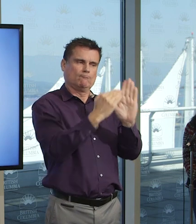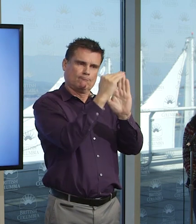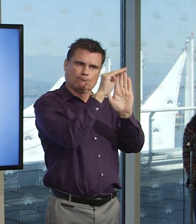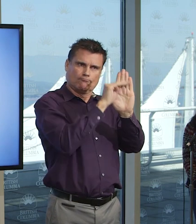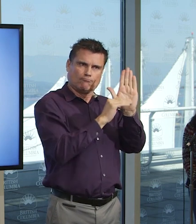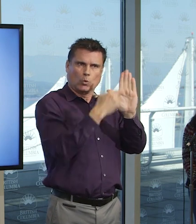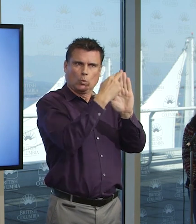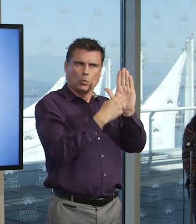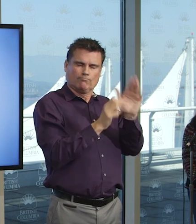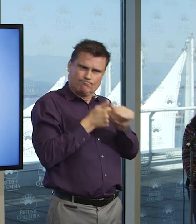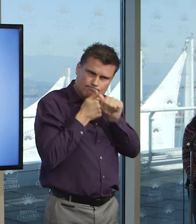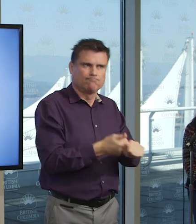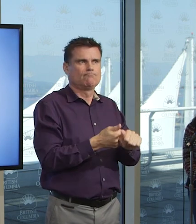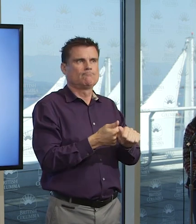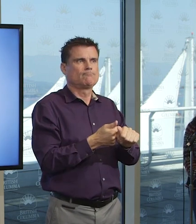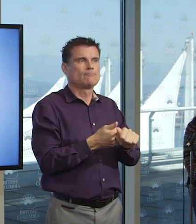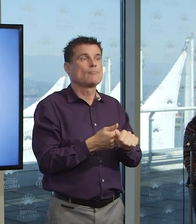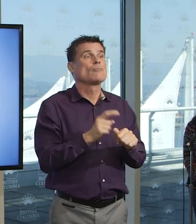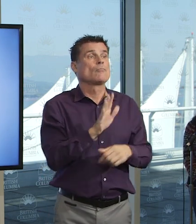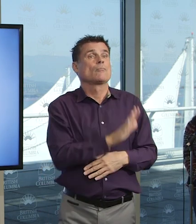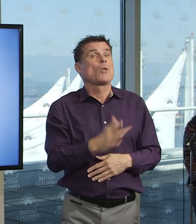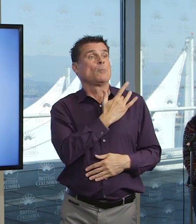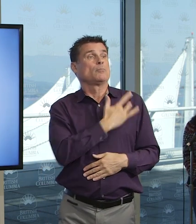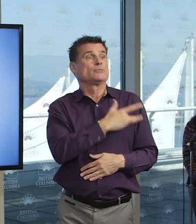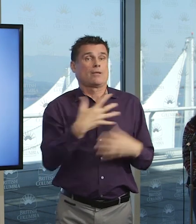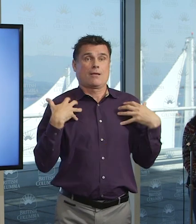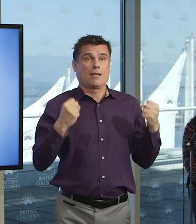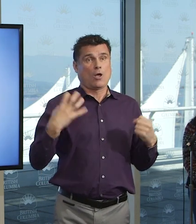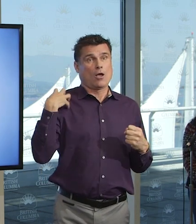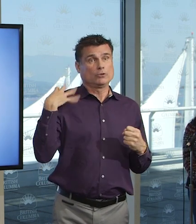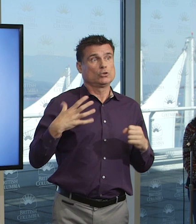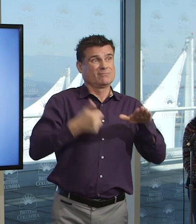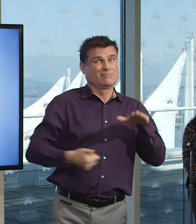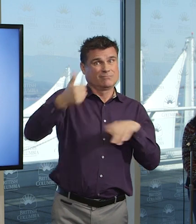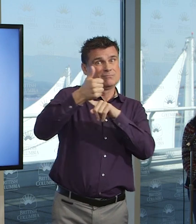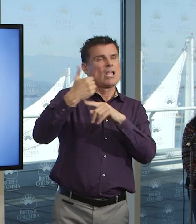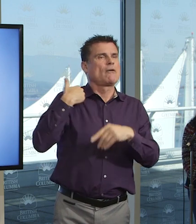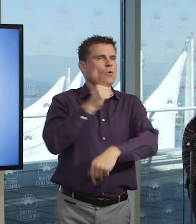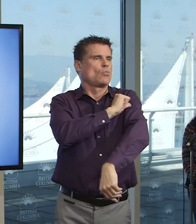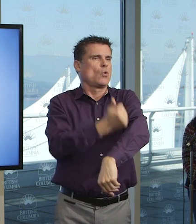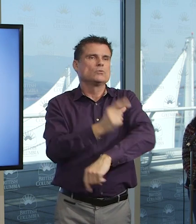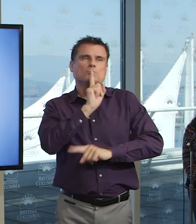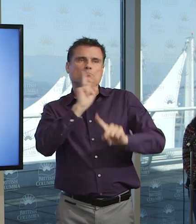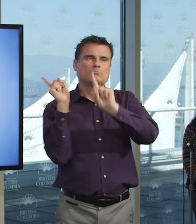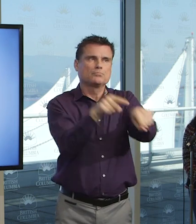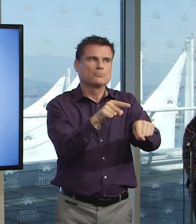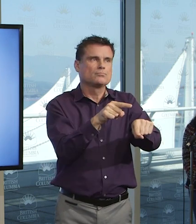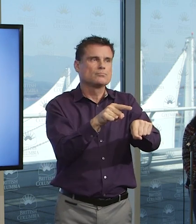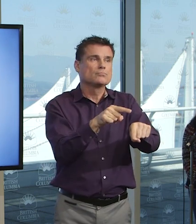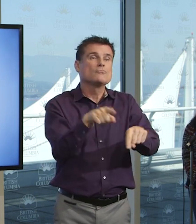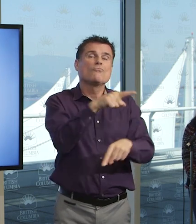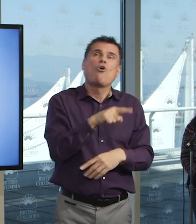of the provincial health officer. And so if you've traveled internationally, you have to stay home for 14